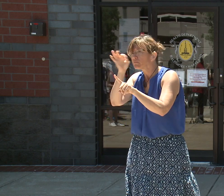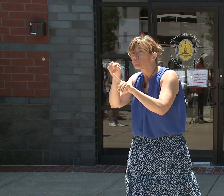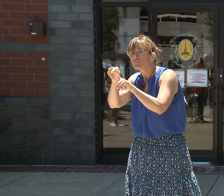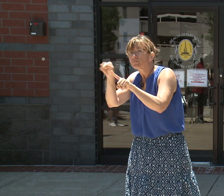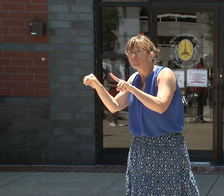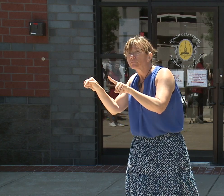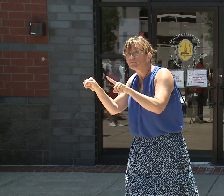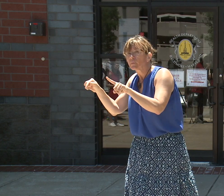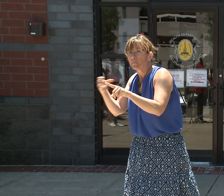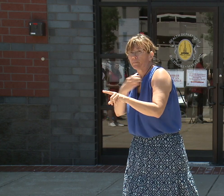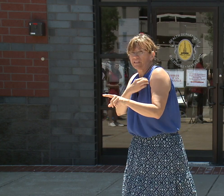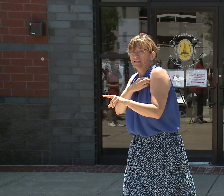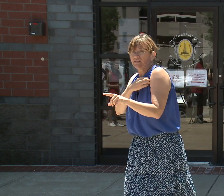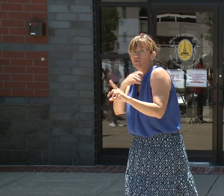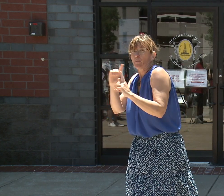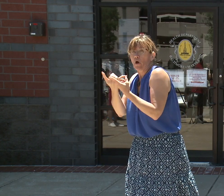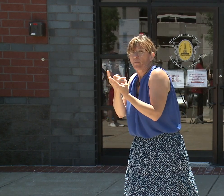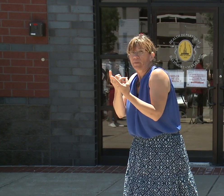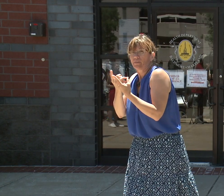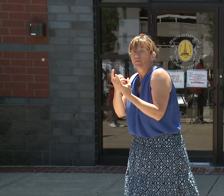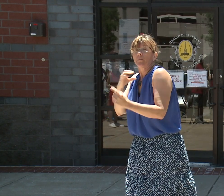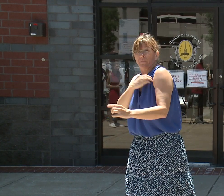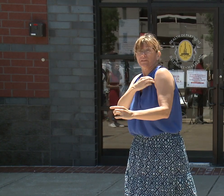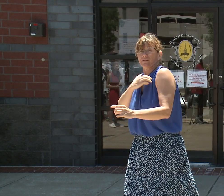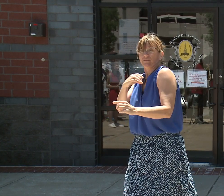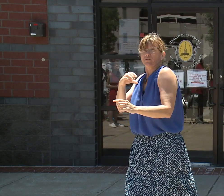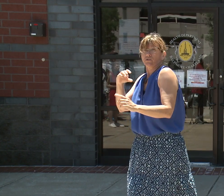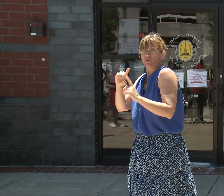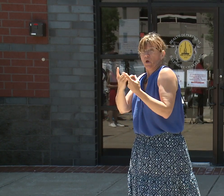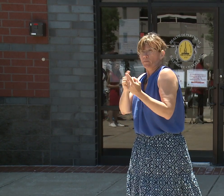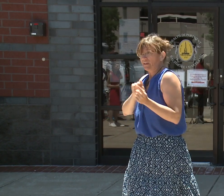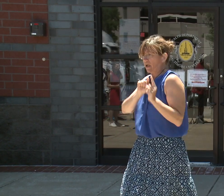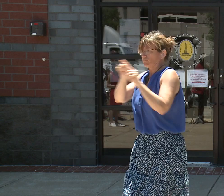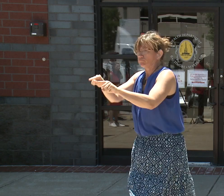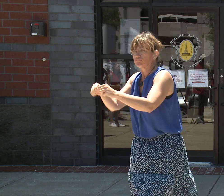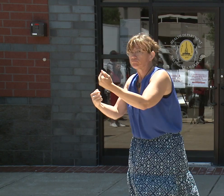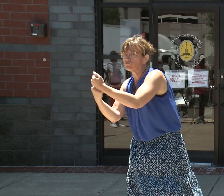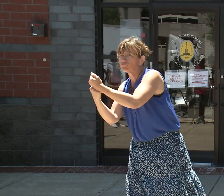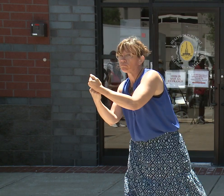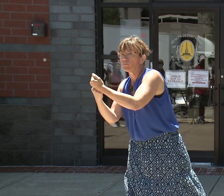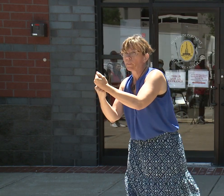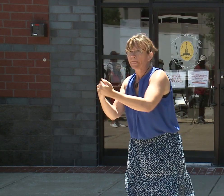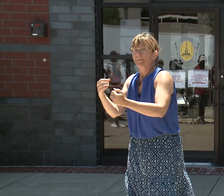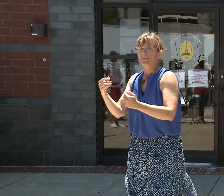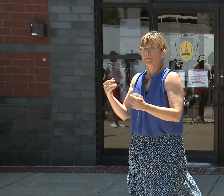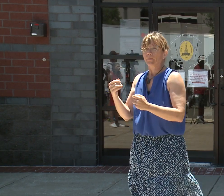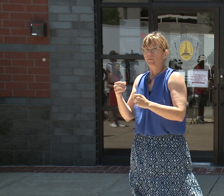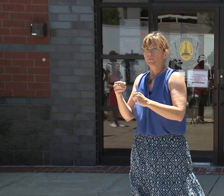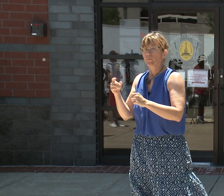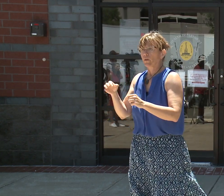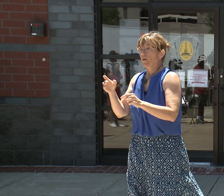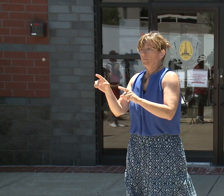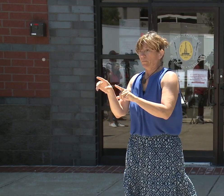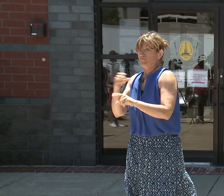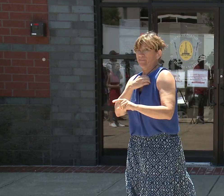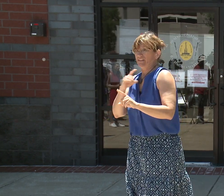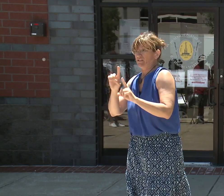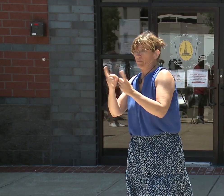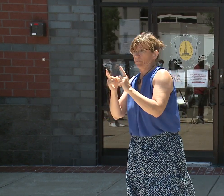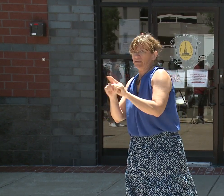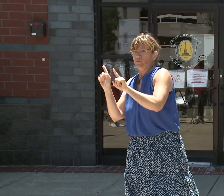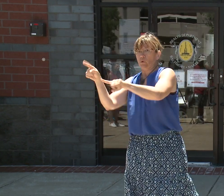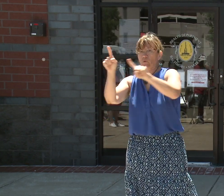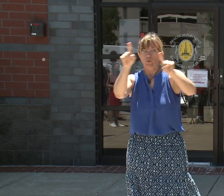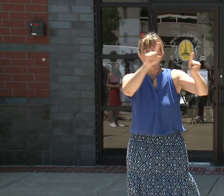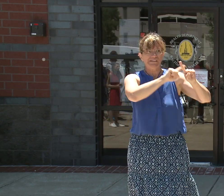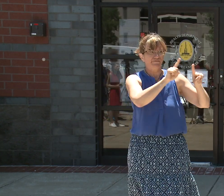that sends. They're going to be there. They're going to continue to be there. But they're also going to be in other places. And they're going to also continue to do the great work of